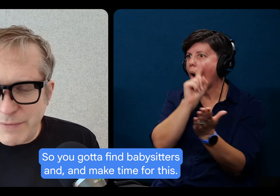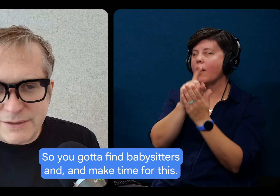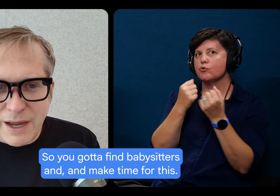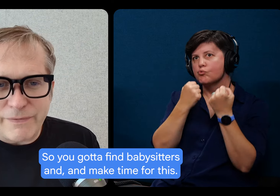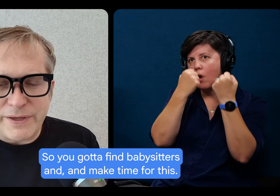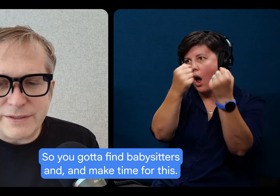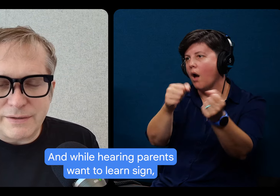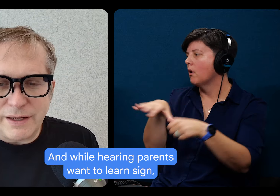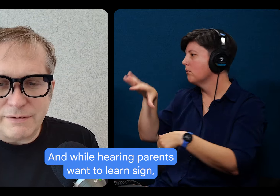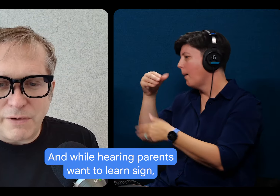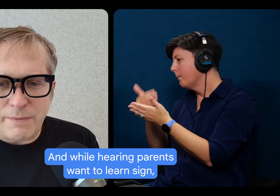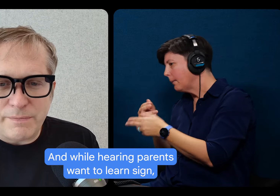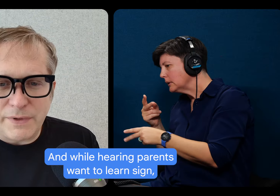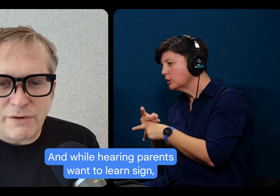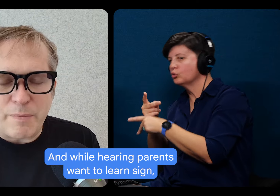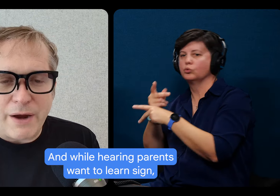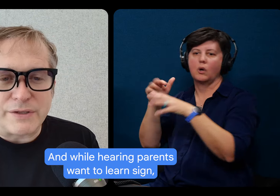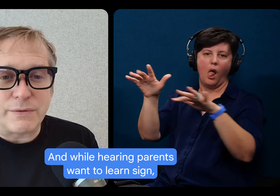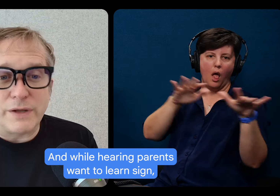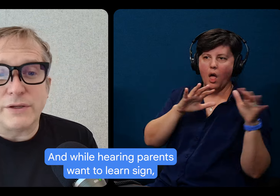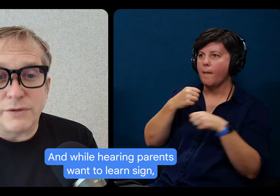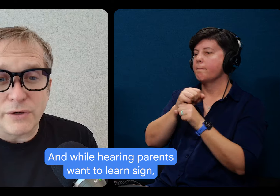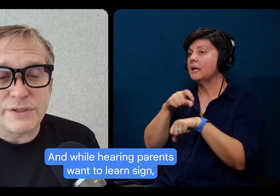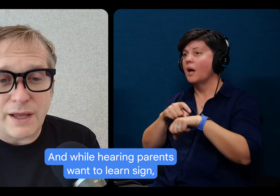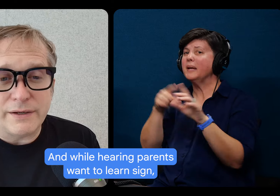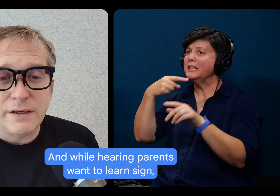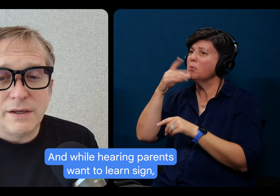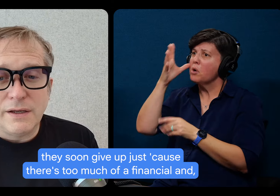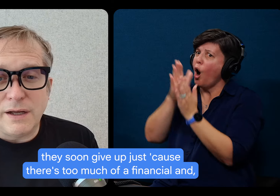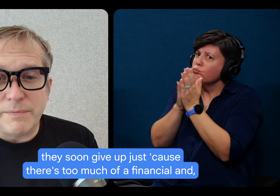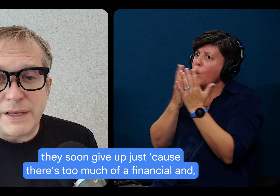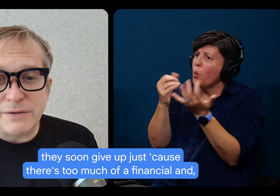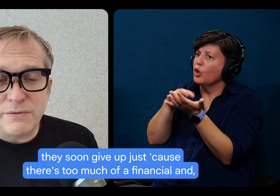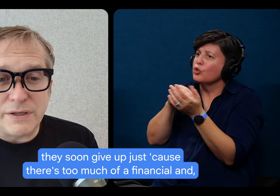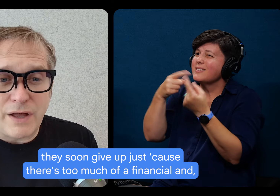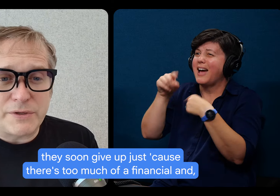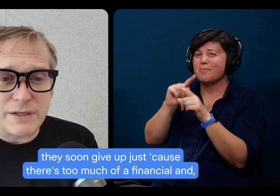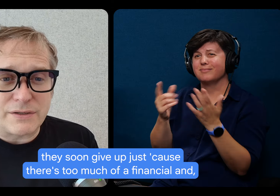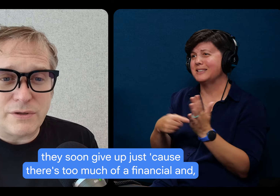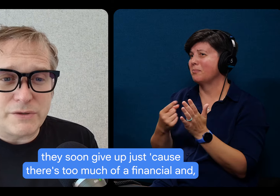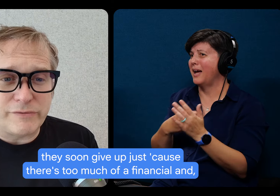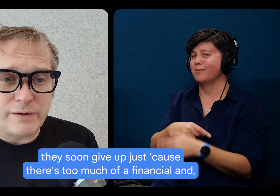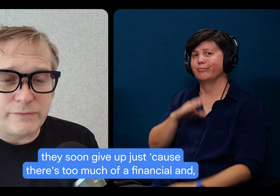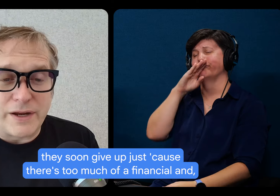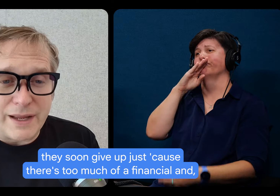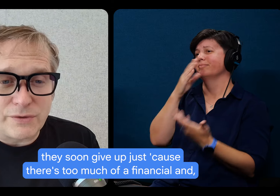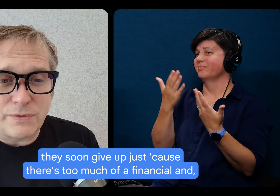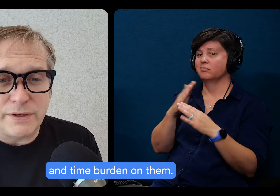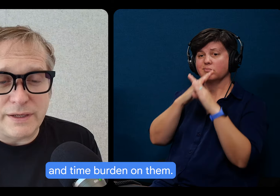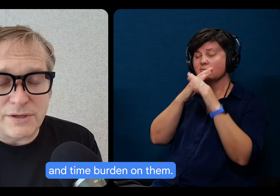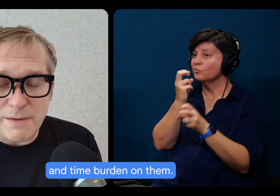make time for this. And while hearing parents want to learn sign, they soon give up just because there's too much of a